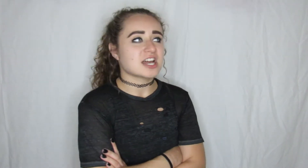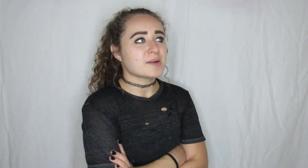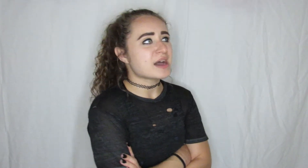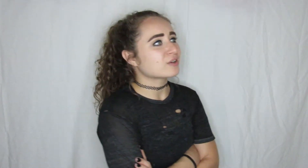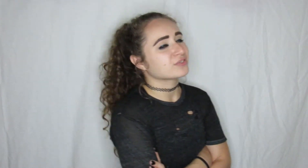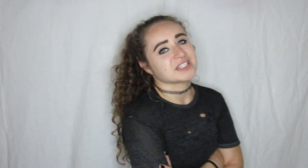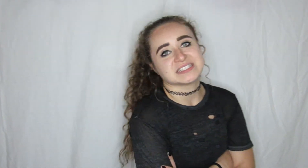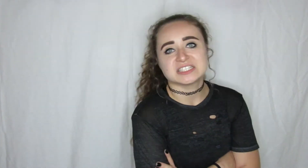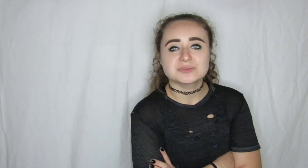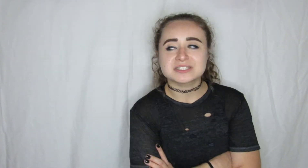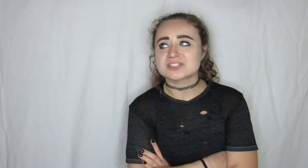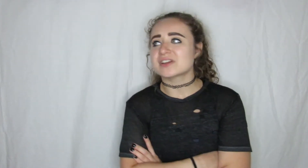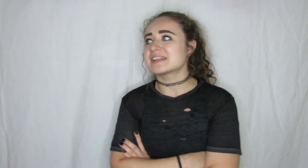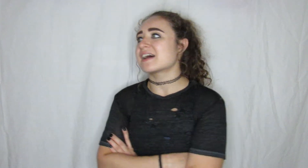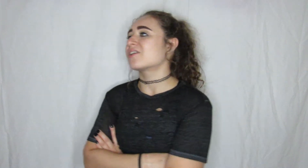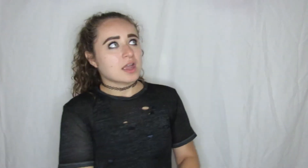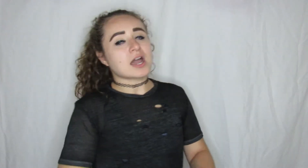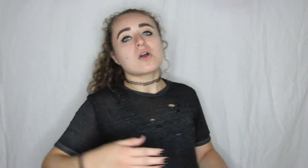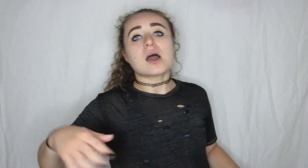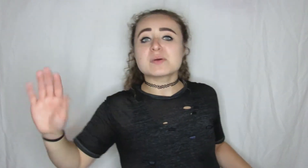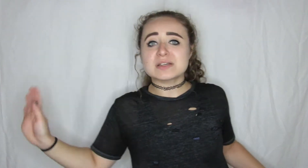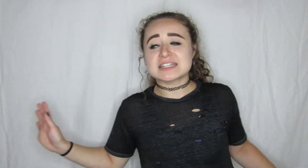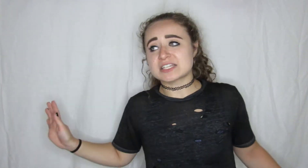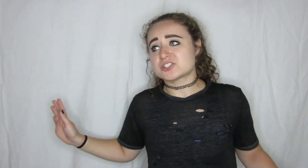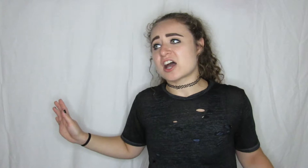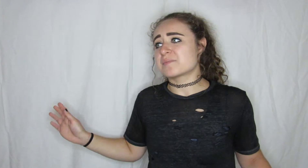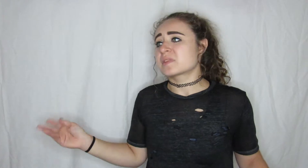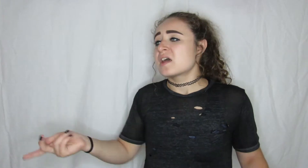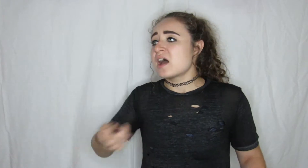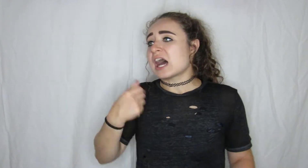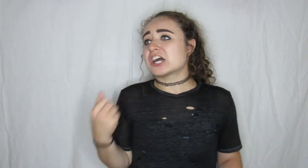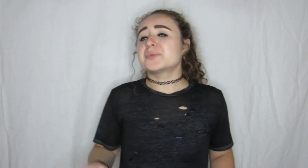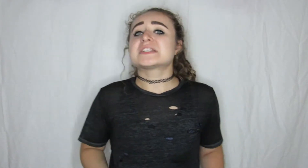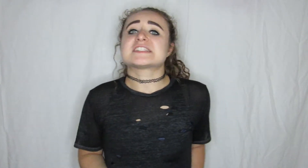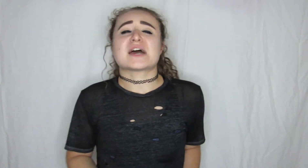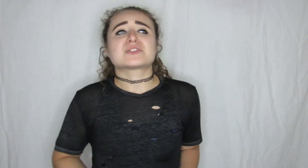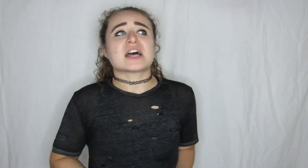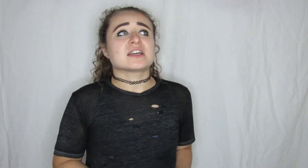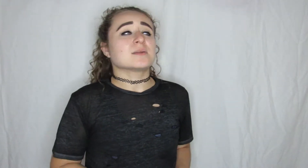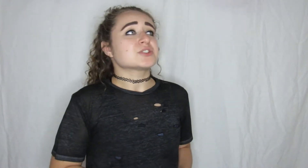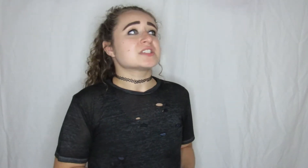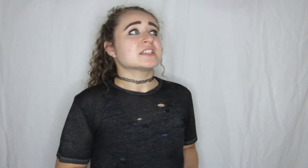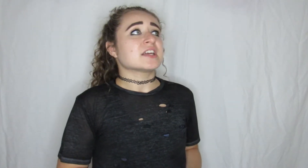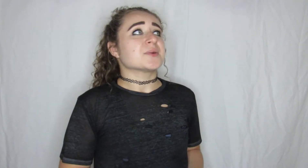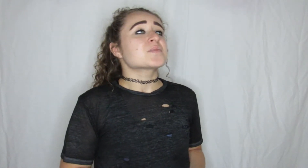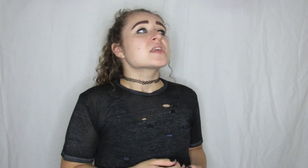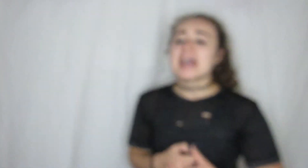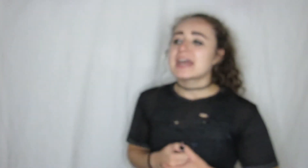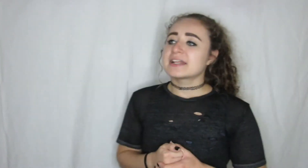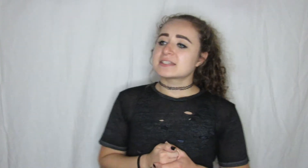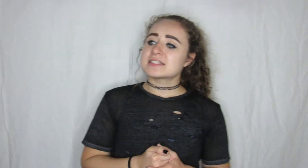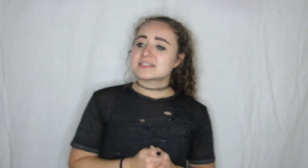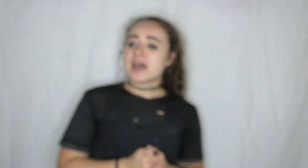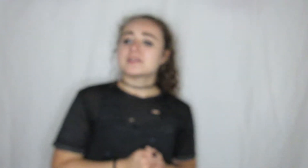job I don't feel like dealing with this right now I'm at my second job I open a snapchat I'm just sitting there and it said